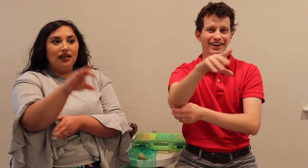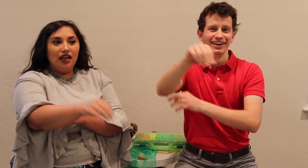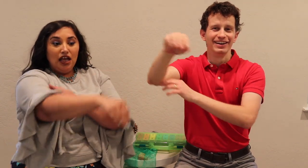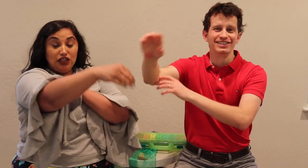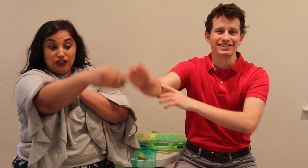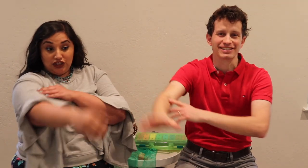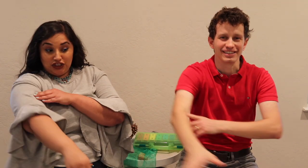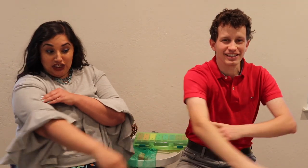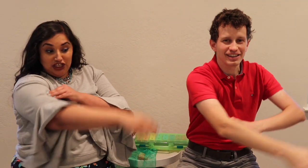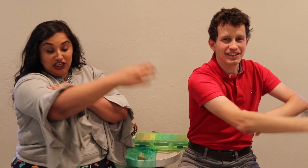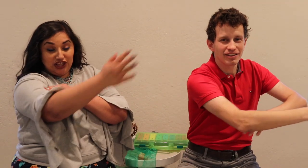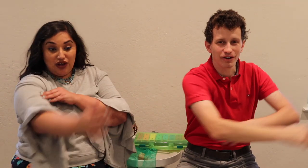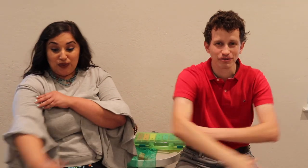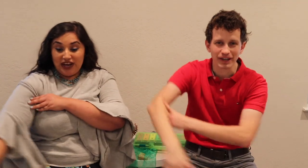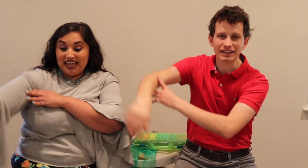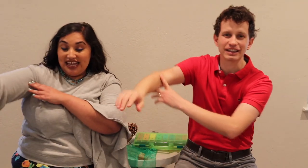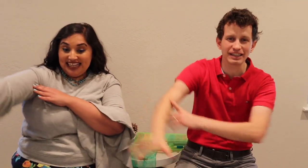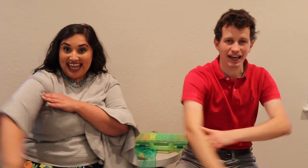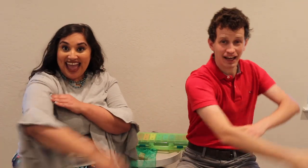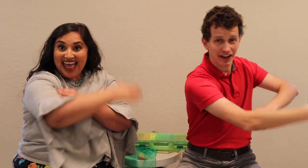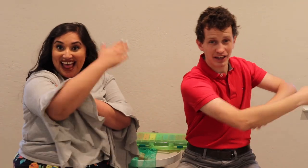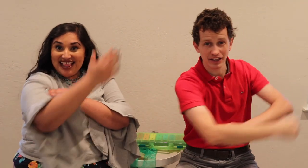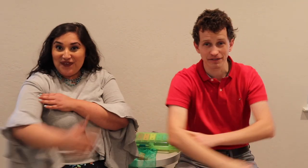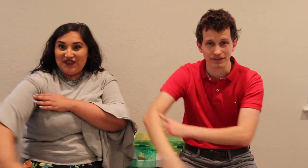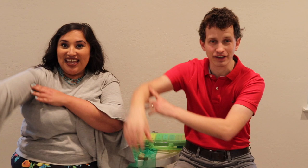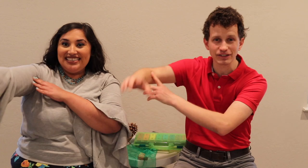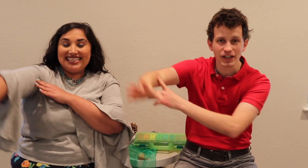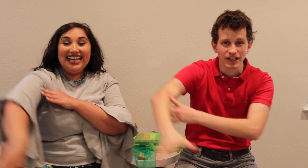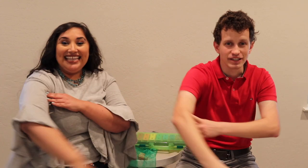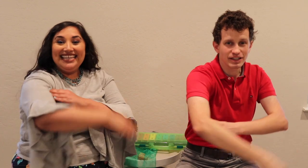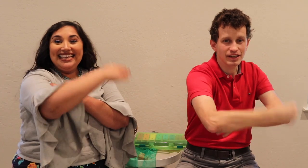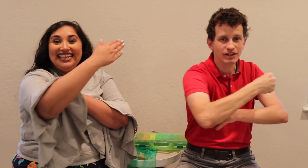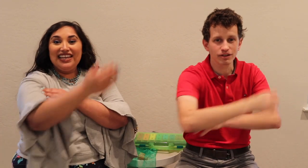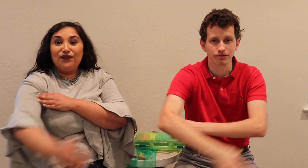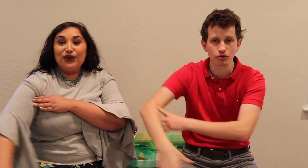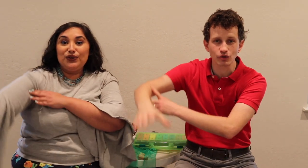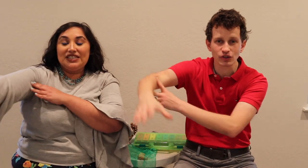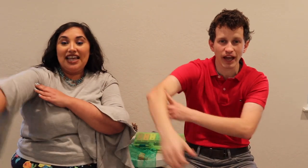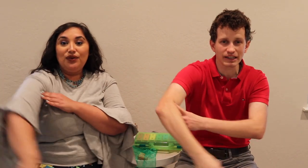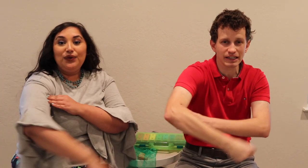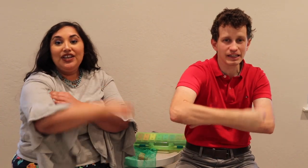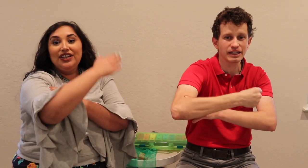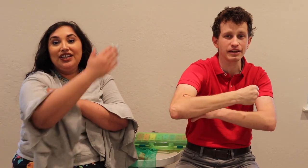See the wrinkly elephant eating fruits and leaves.